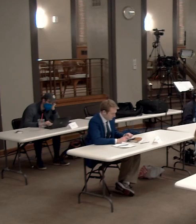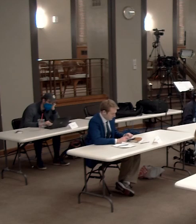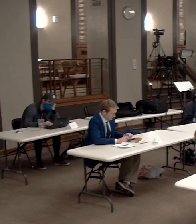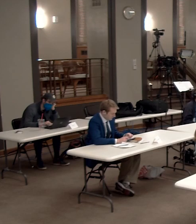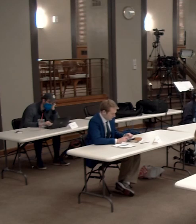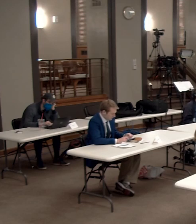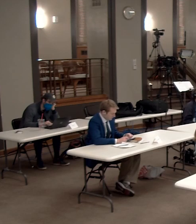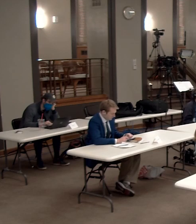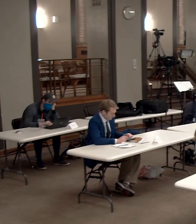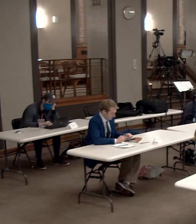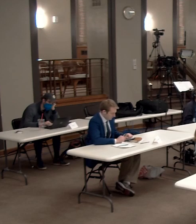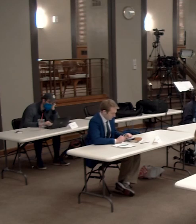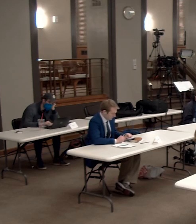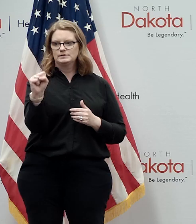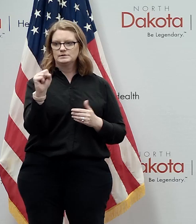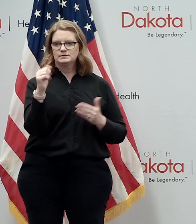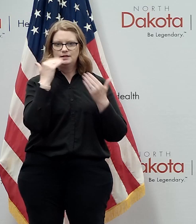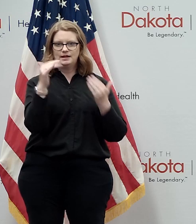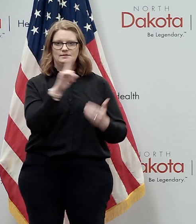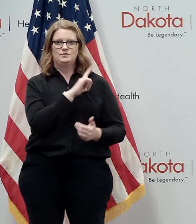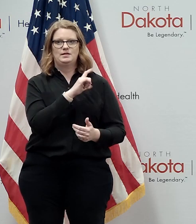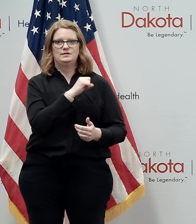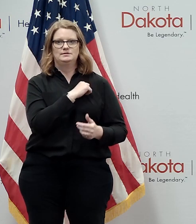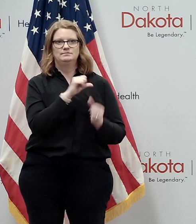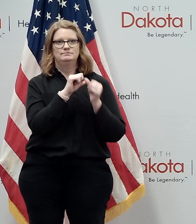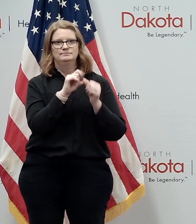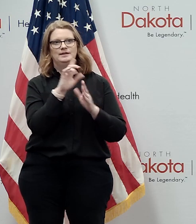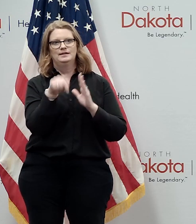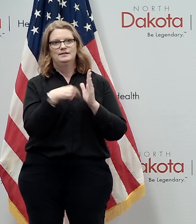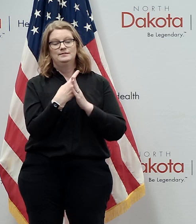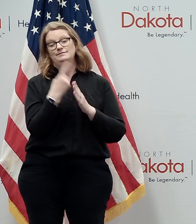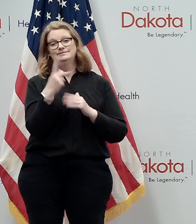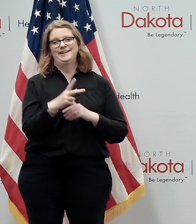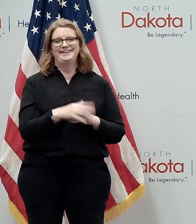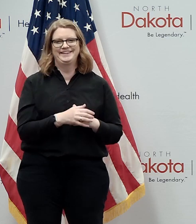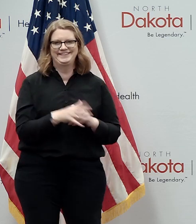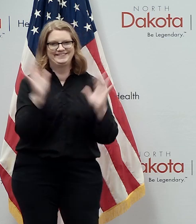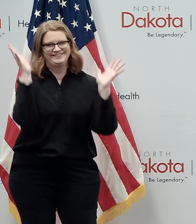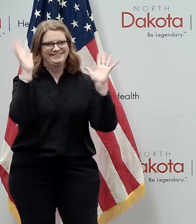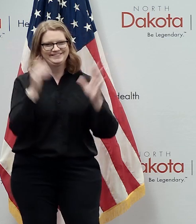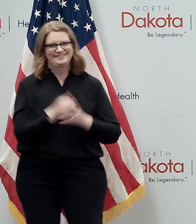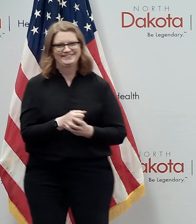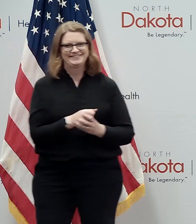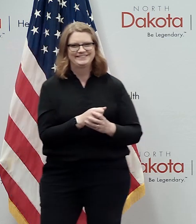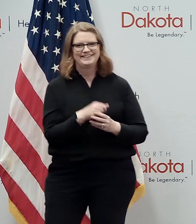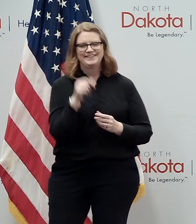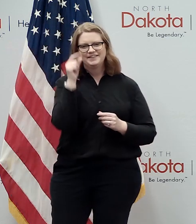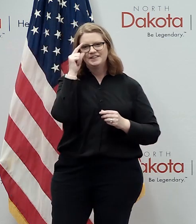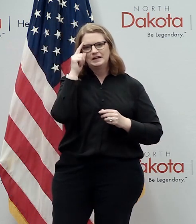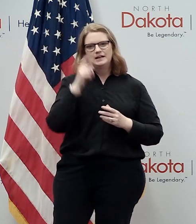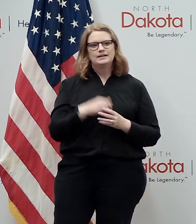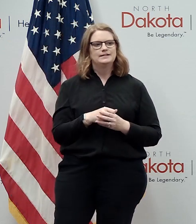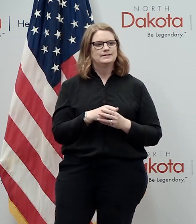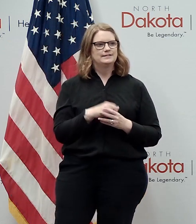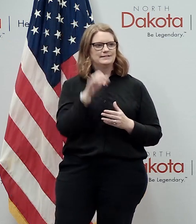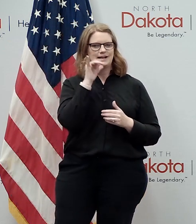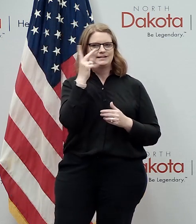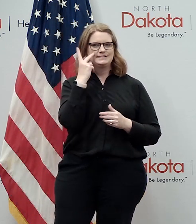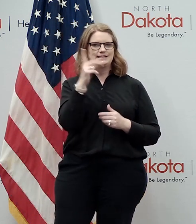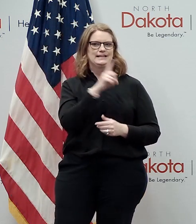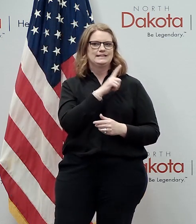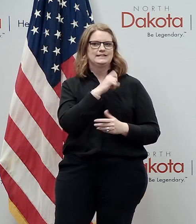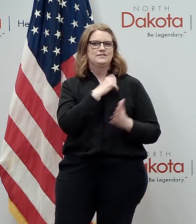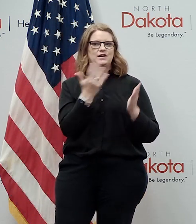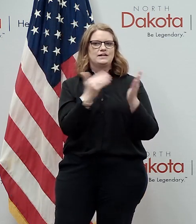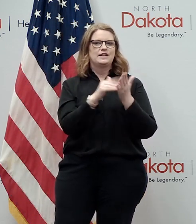Thank you, Chris. And I would say thanks to Lindsey for going for an hour and a half, way to go. And since we aren't going to see Lindsey for